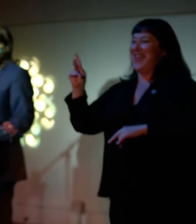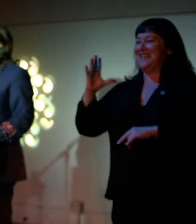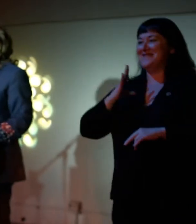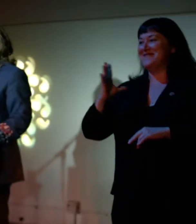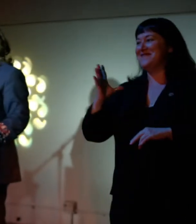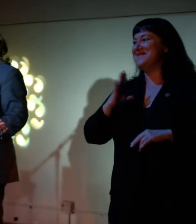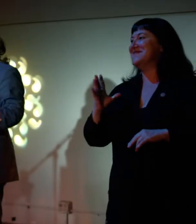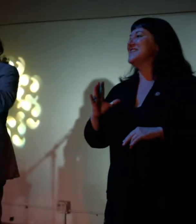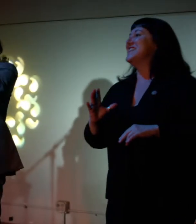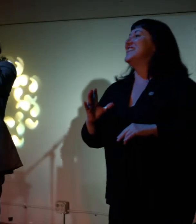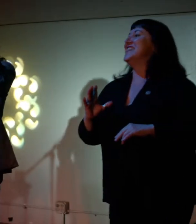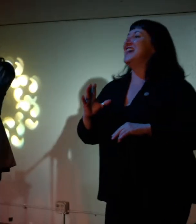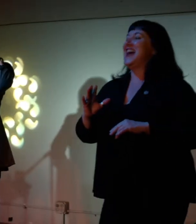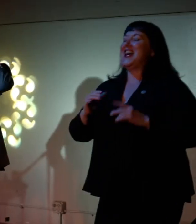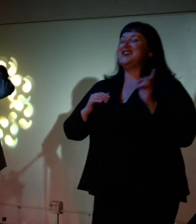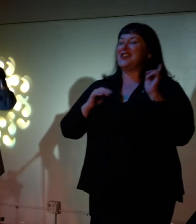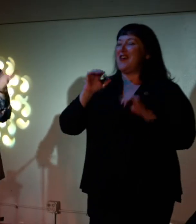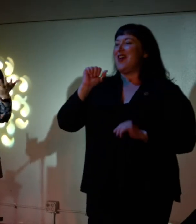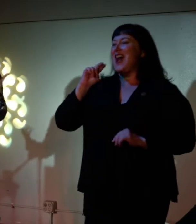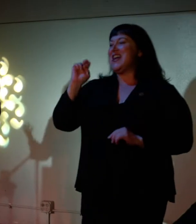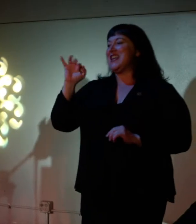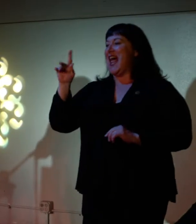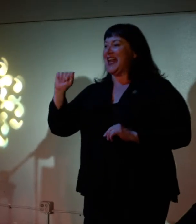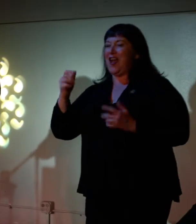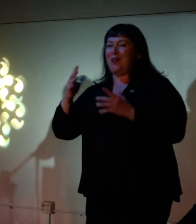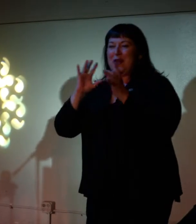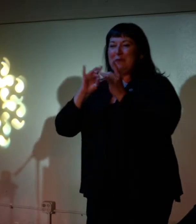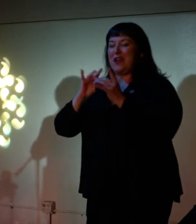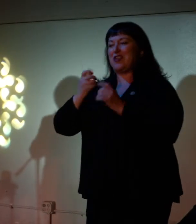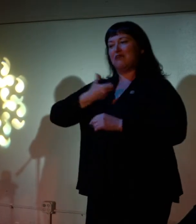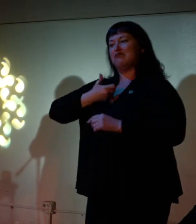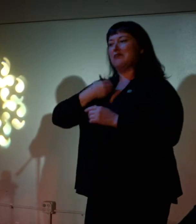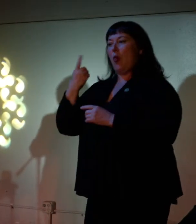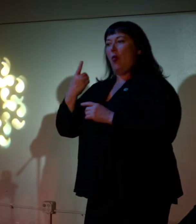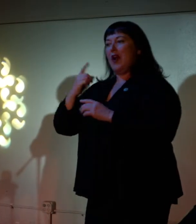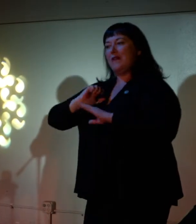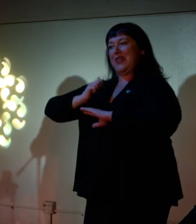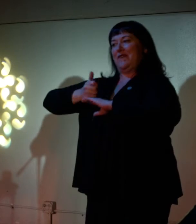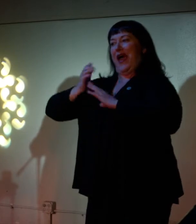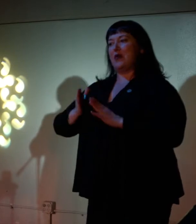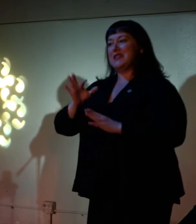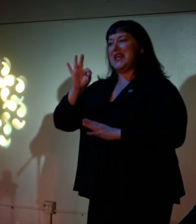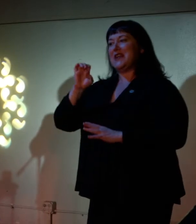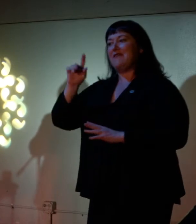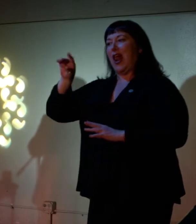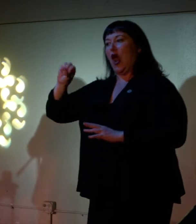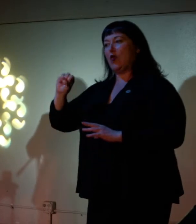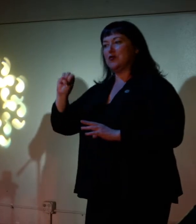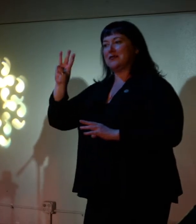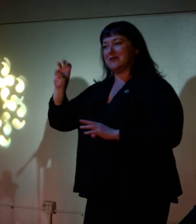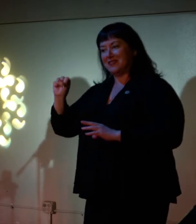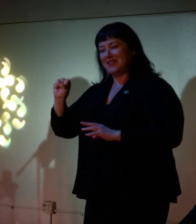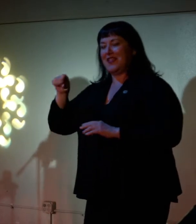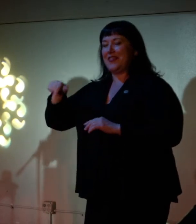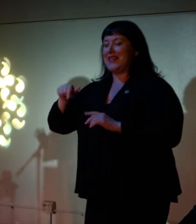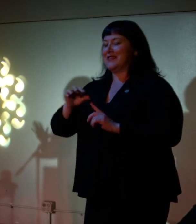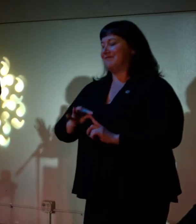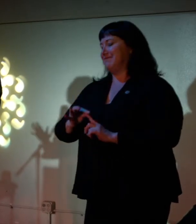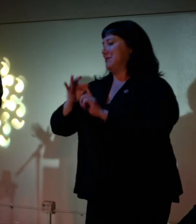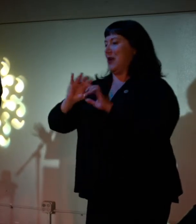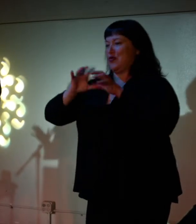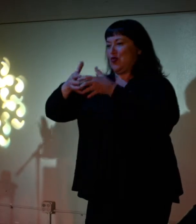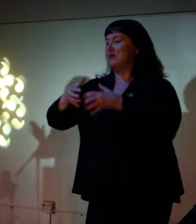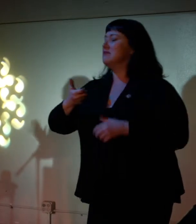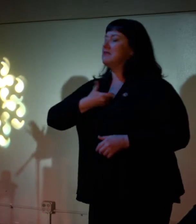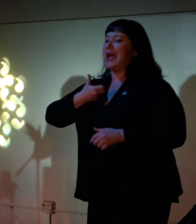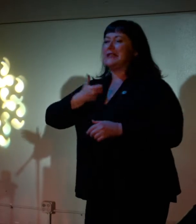So, as Annetta mentioned, I'm one of the founding fellows of this organization, this very special organization. And I'm a